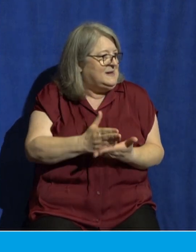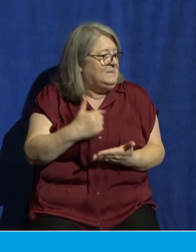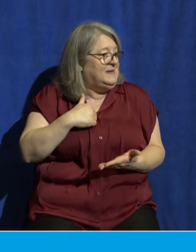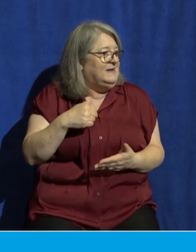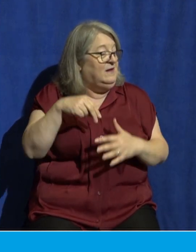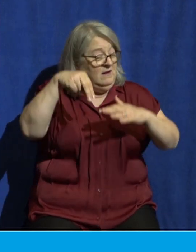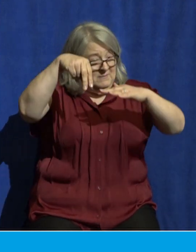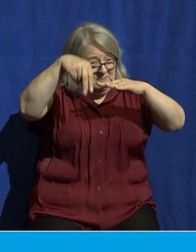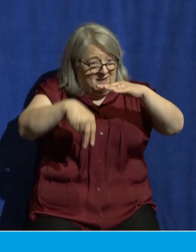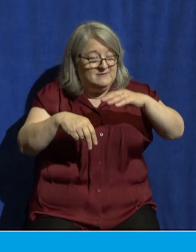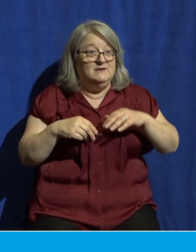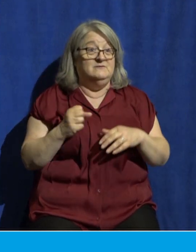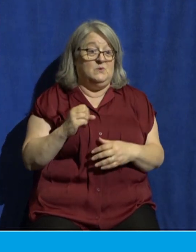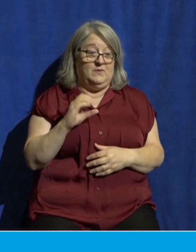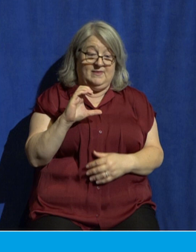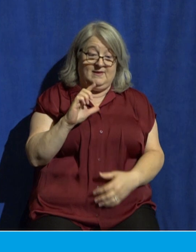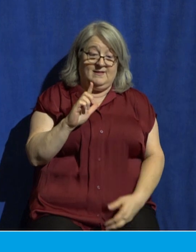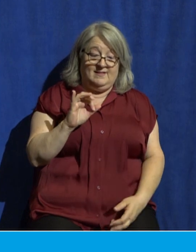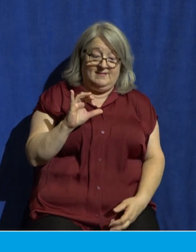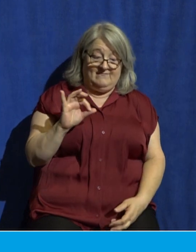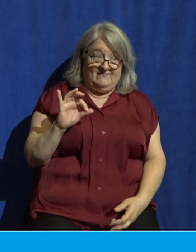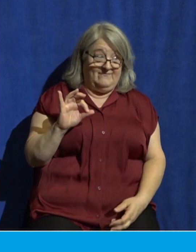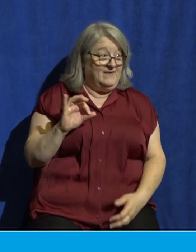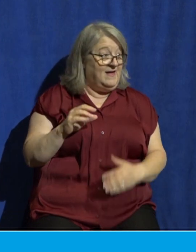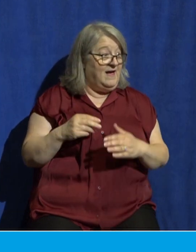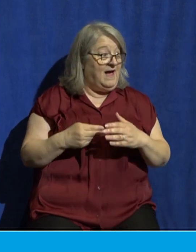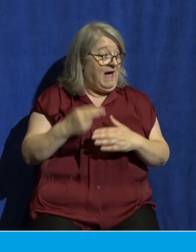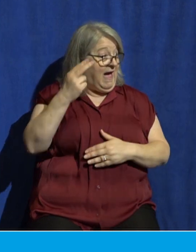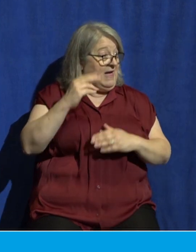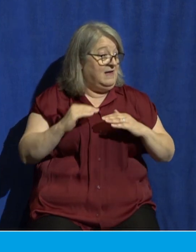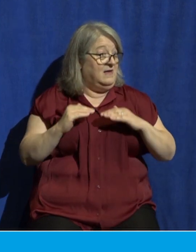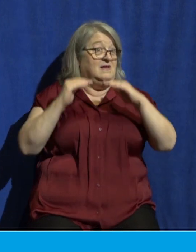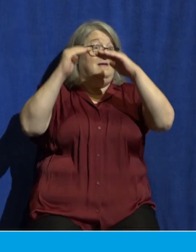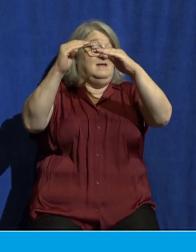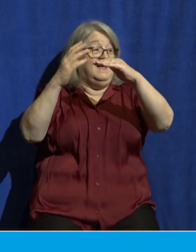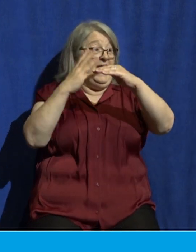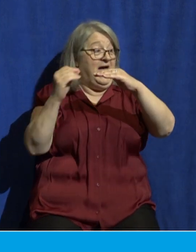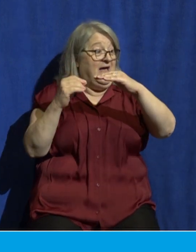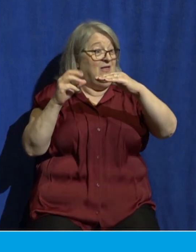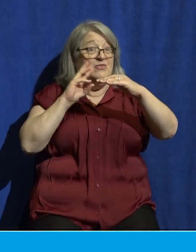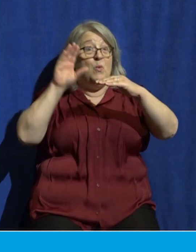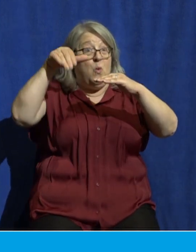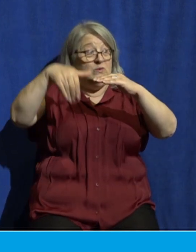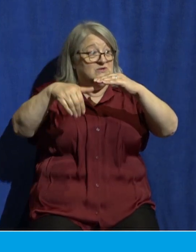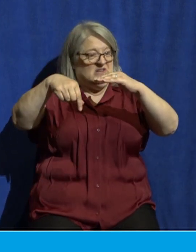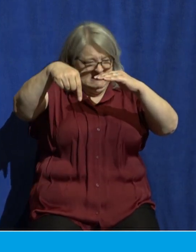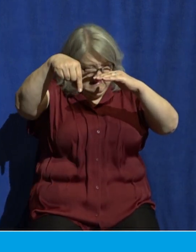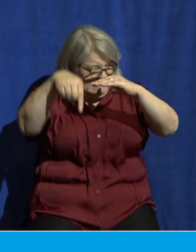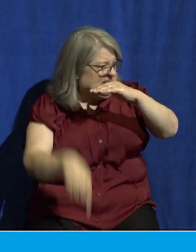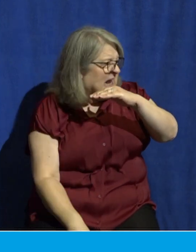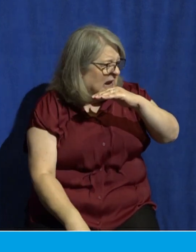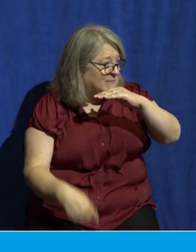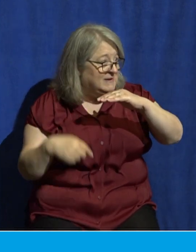cliff was higher than I thought, but I realized that the ocean is deeper than I thought. And I'm still going